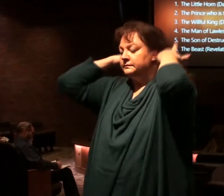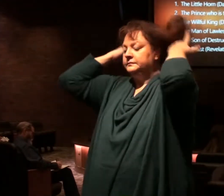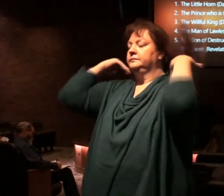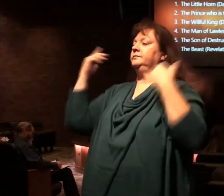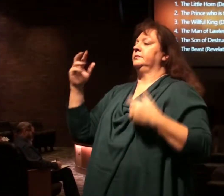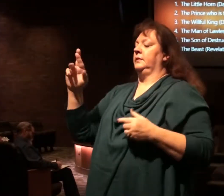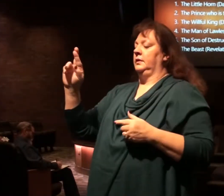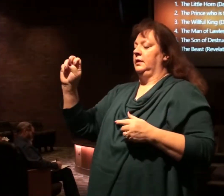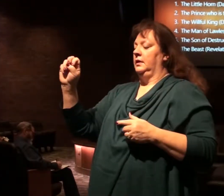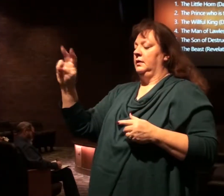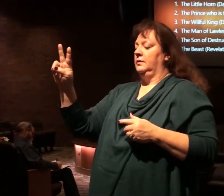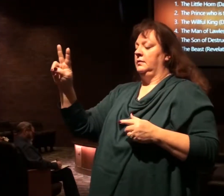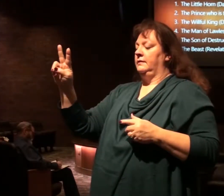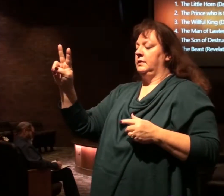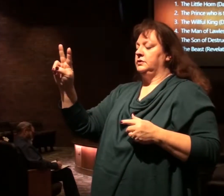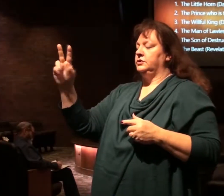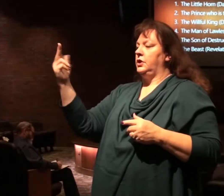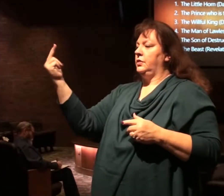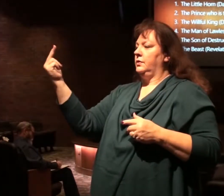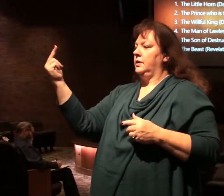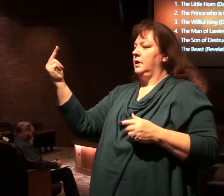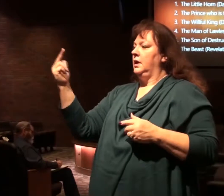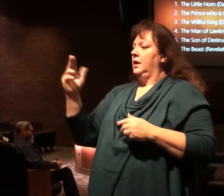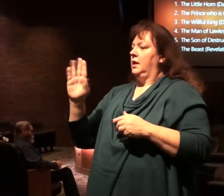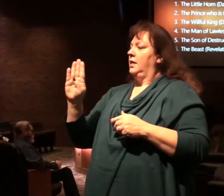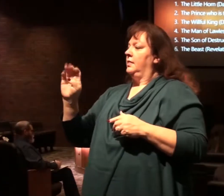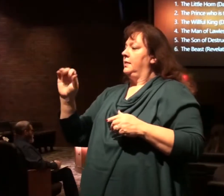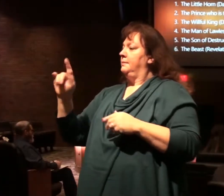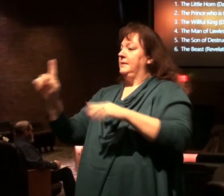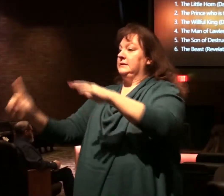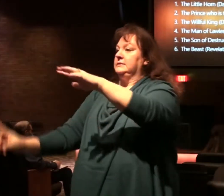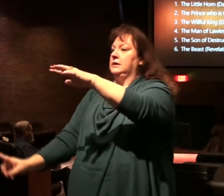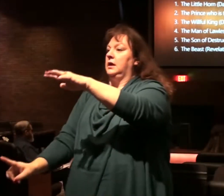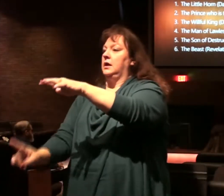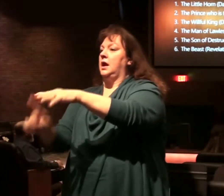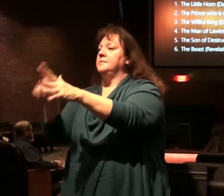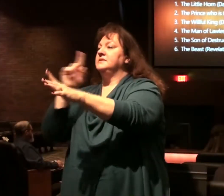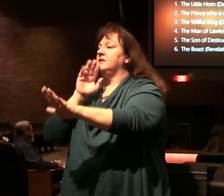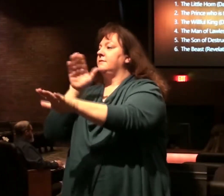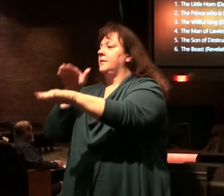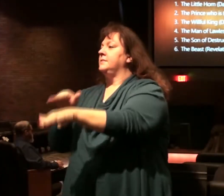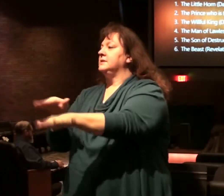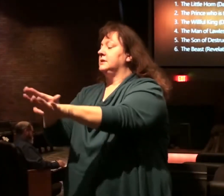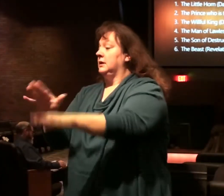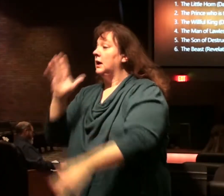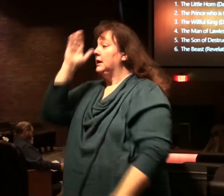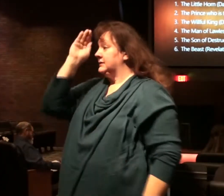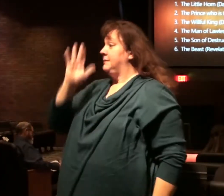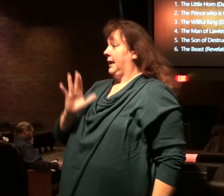Revelation 13. We just read that. The beast coming up out of the sea. This is a personal being